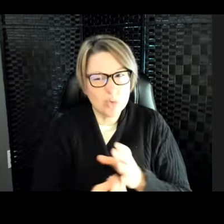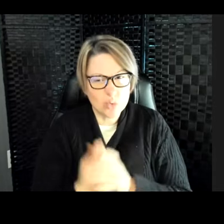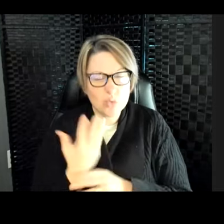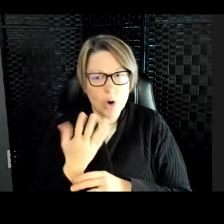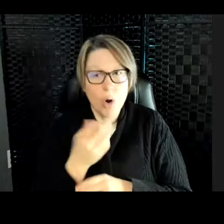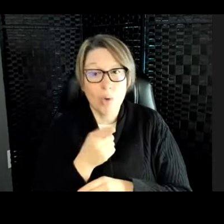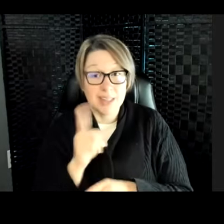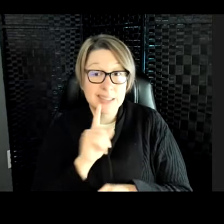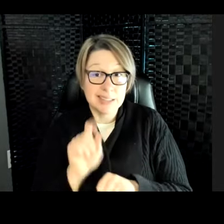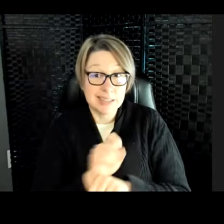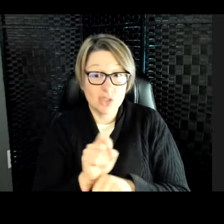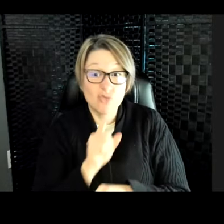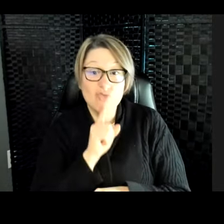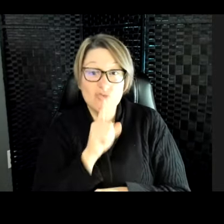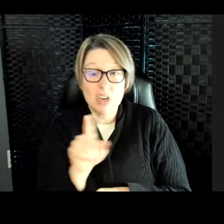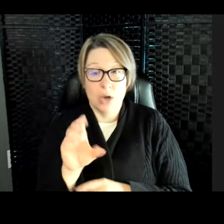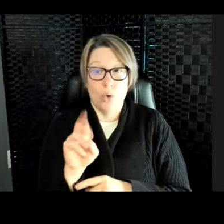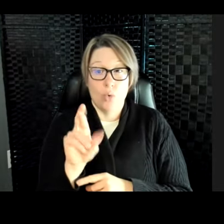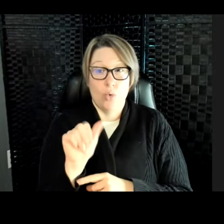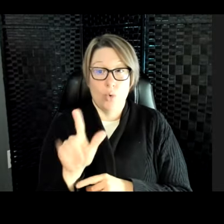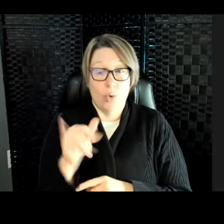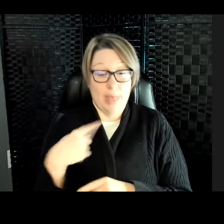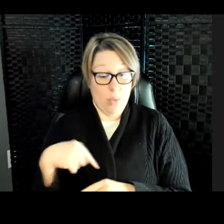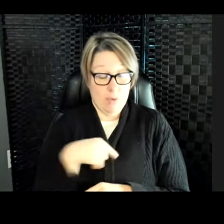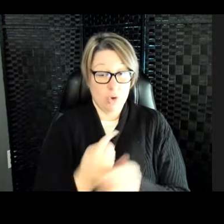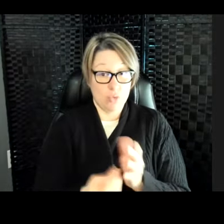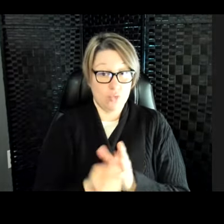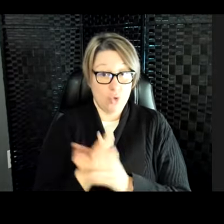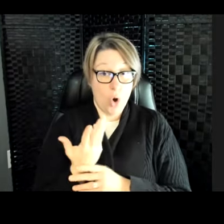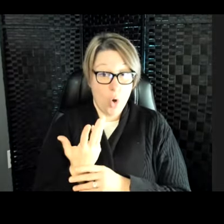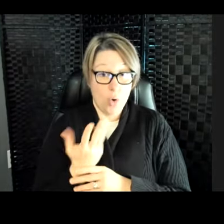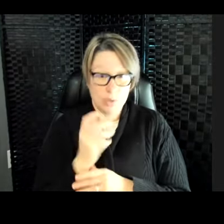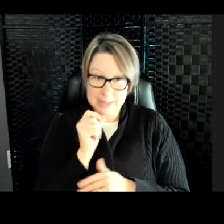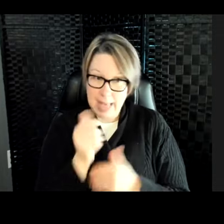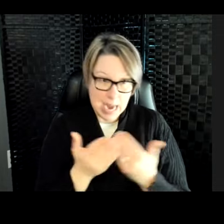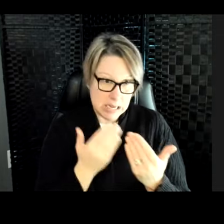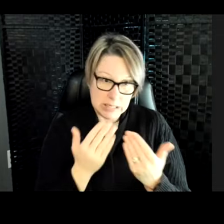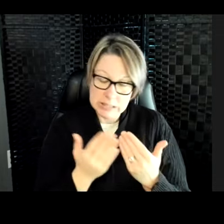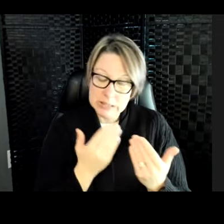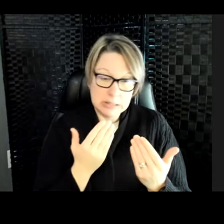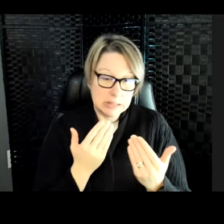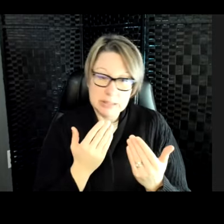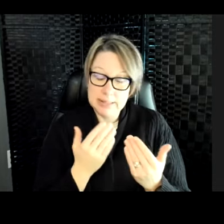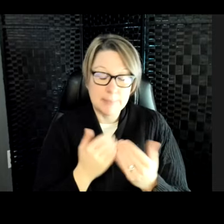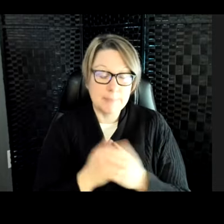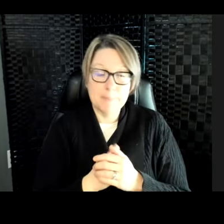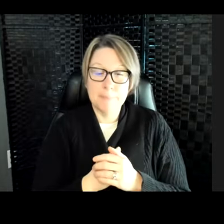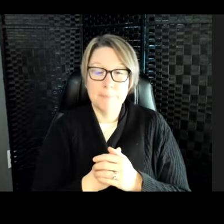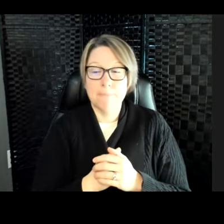coral that the zoo has grown, which is not easy. We have a special